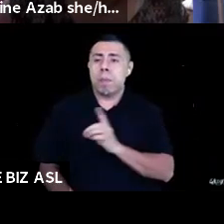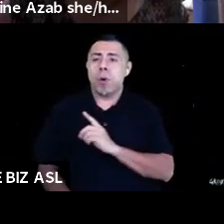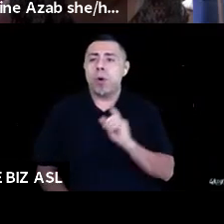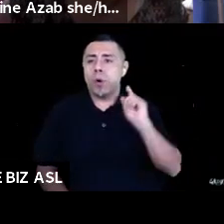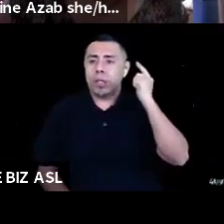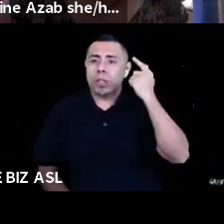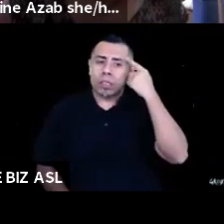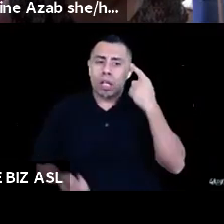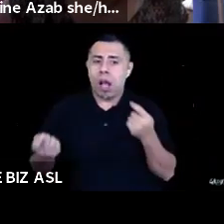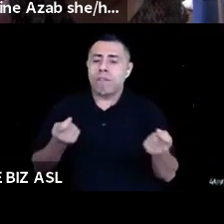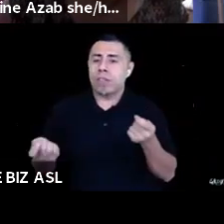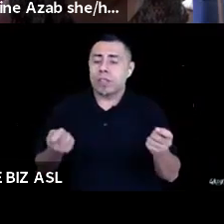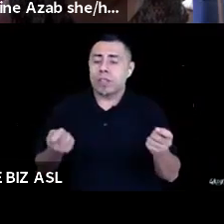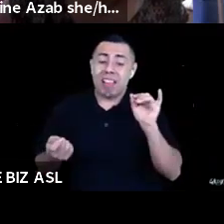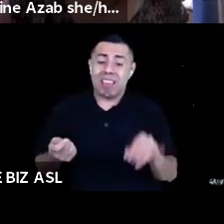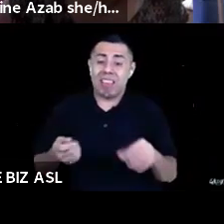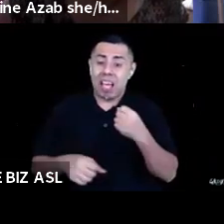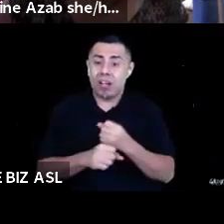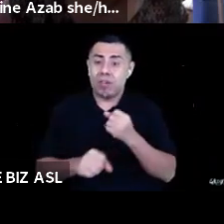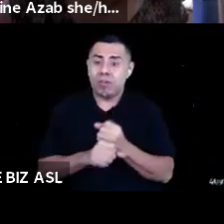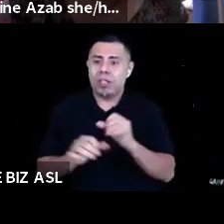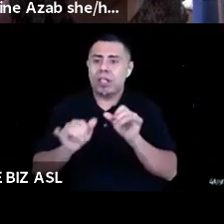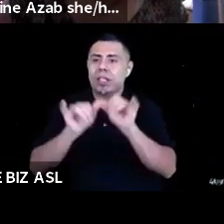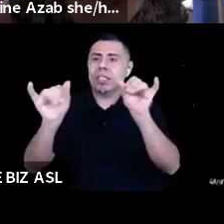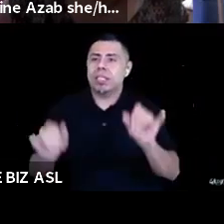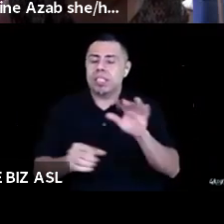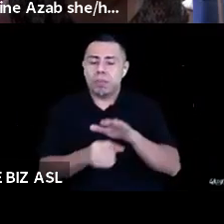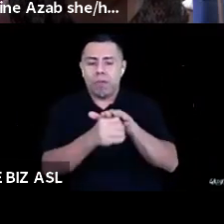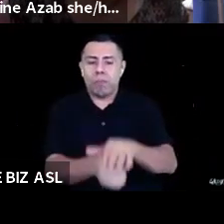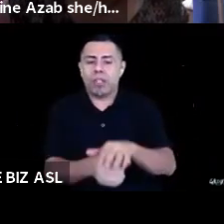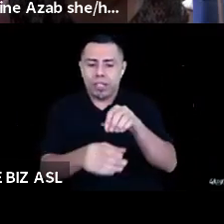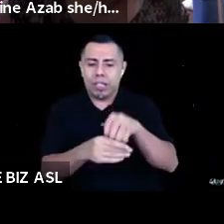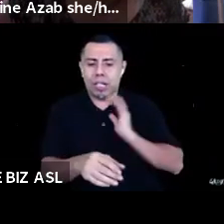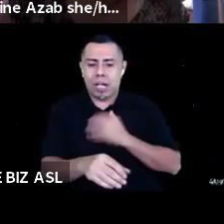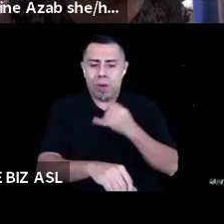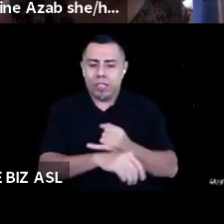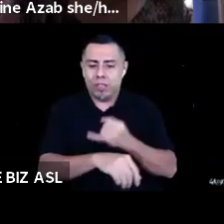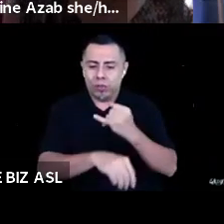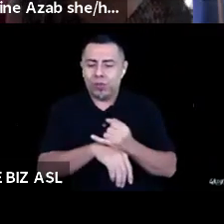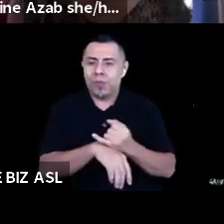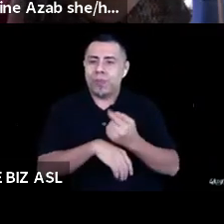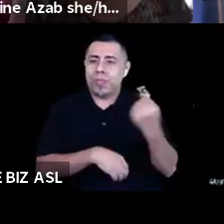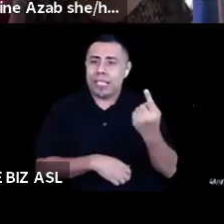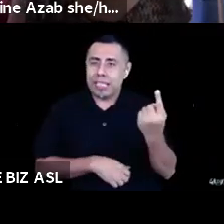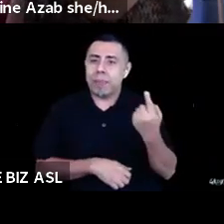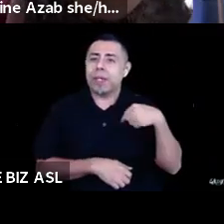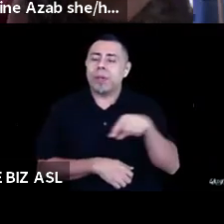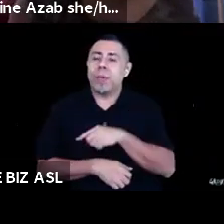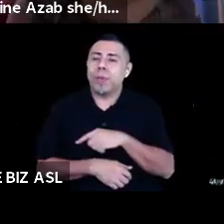then create systems of oppression within our institutions. And something we've talked about a ton at groundwater